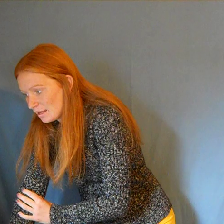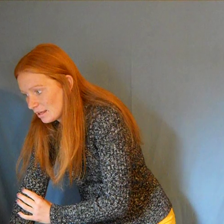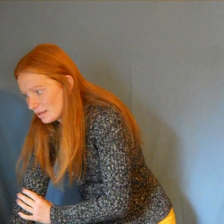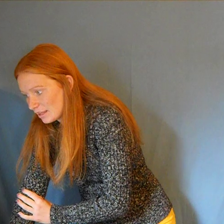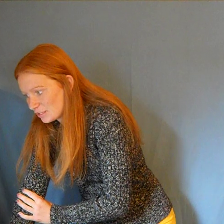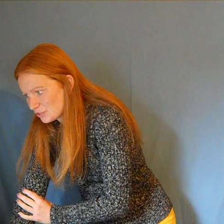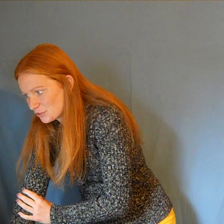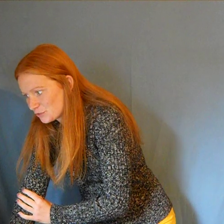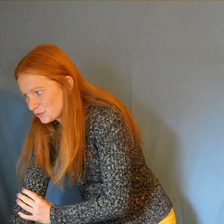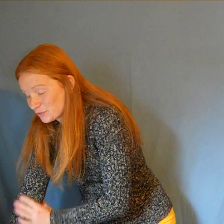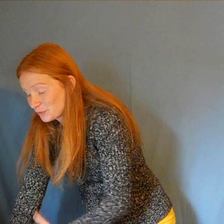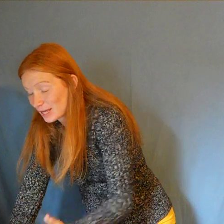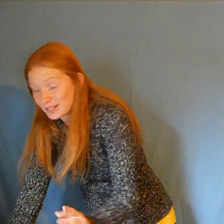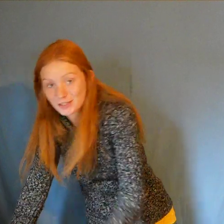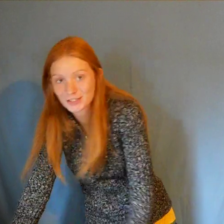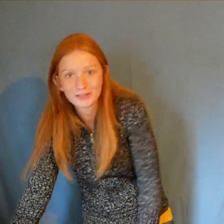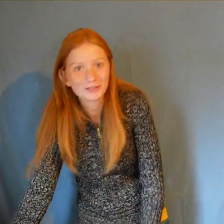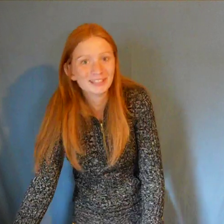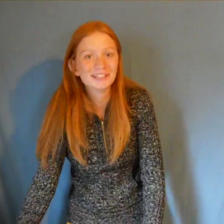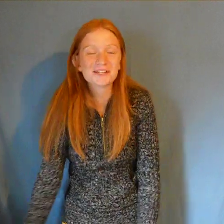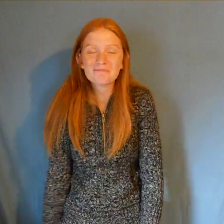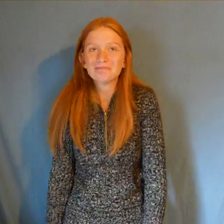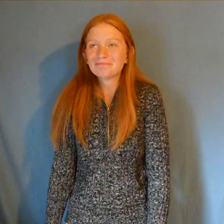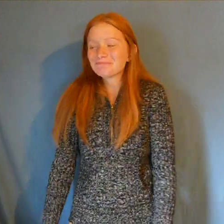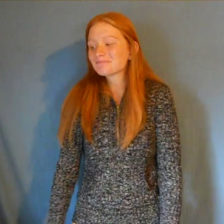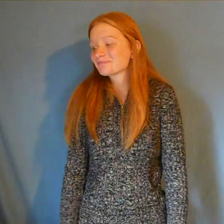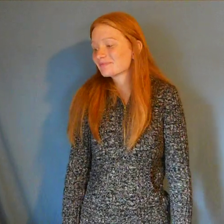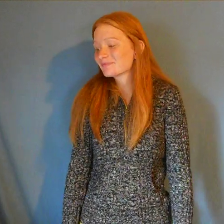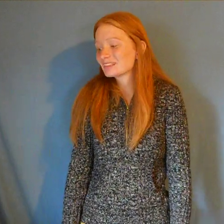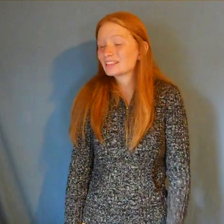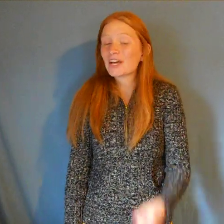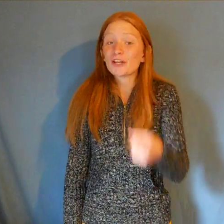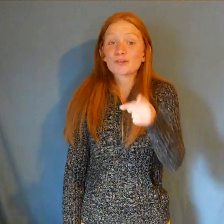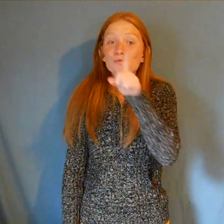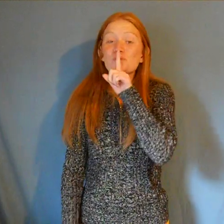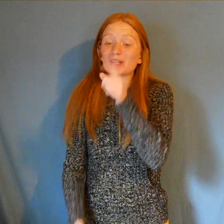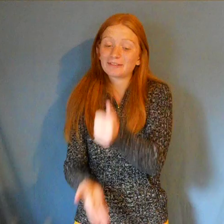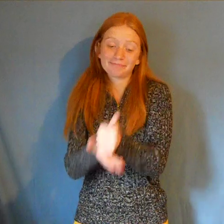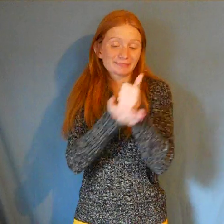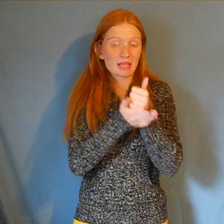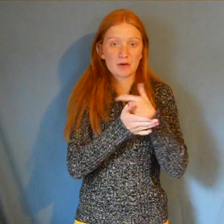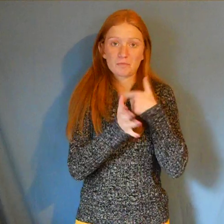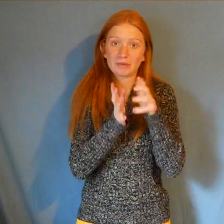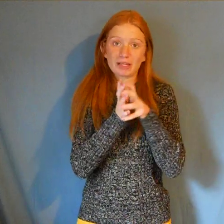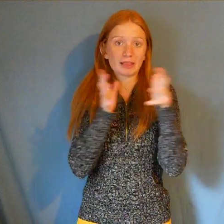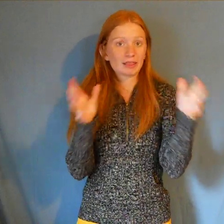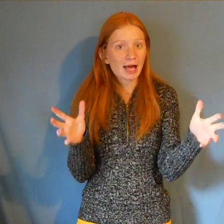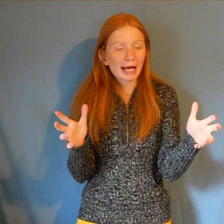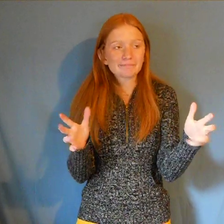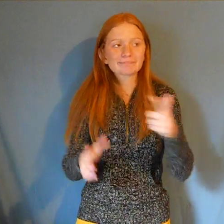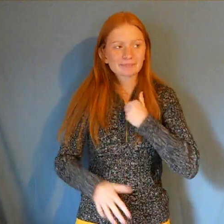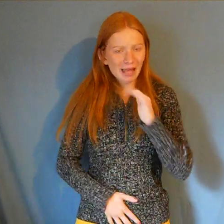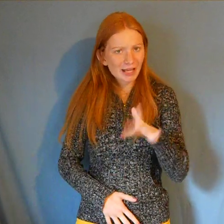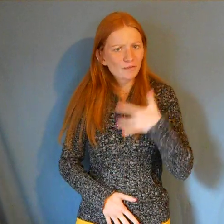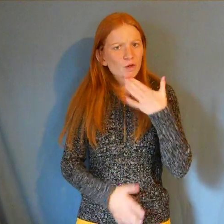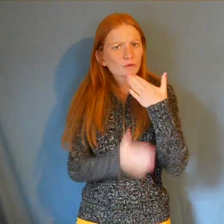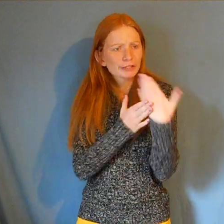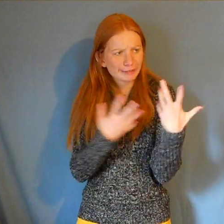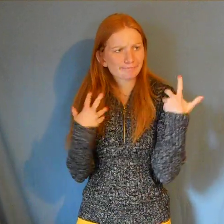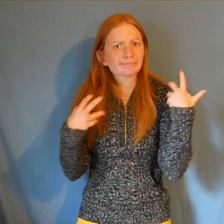And then 292. You have been very helpful today. And I am confident that we will be able to resolve